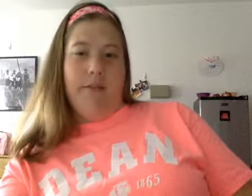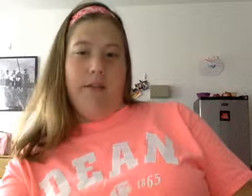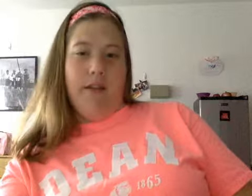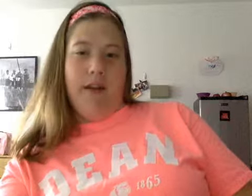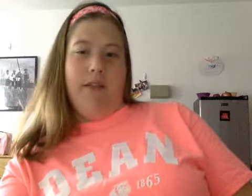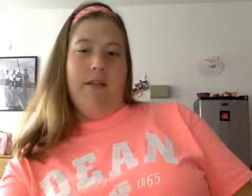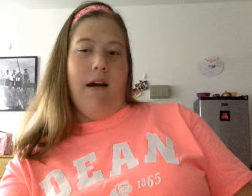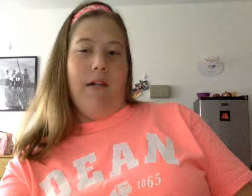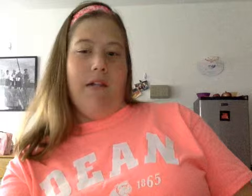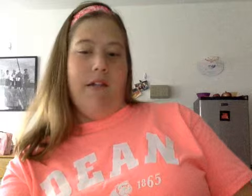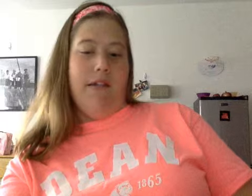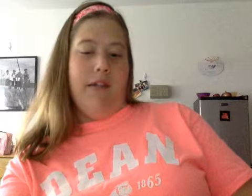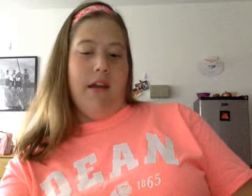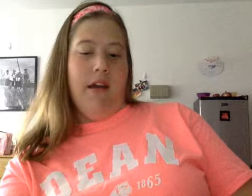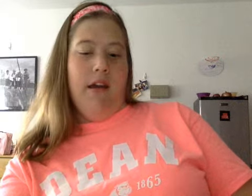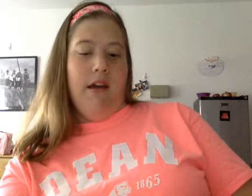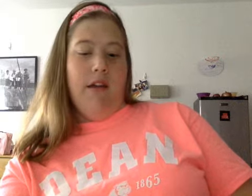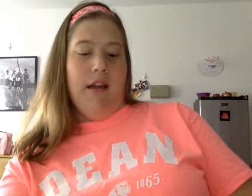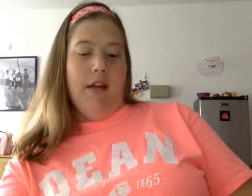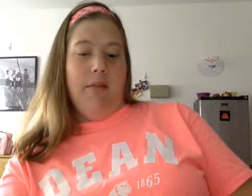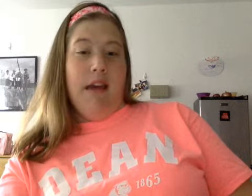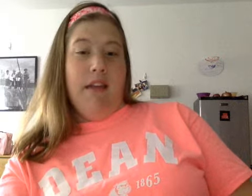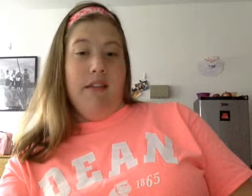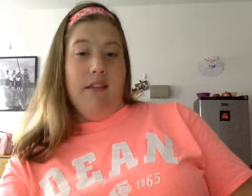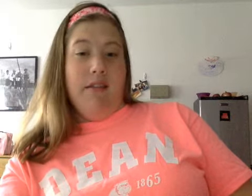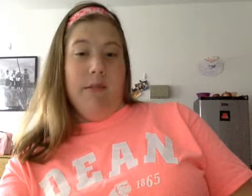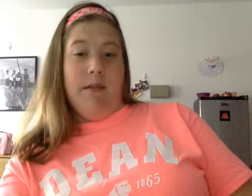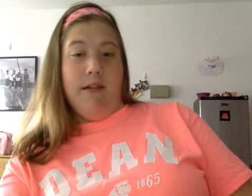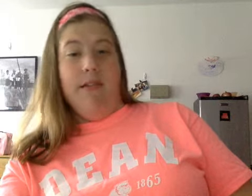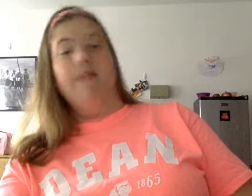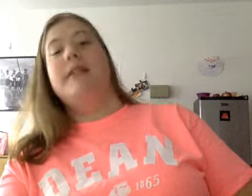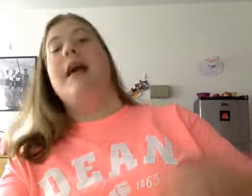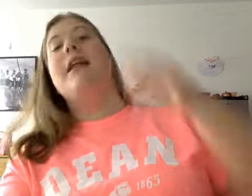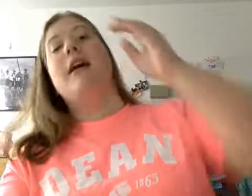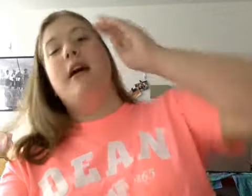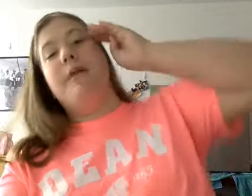for another like two hours just like lying in bed listening to music stuff like that um